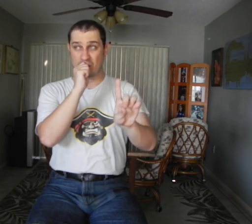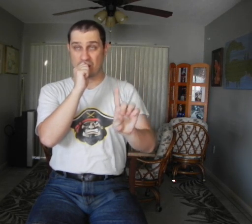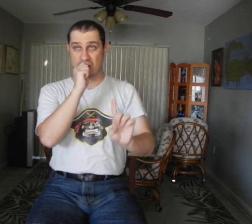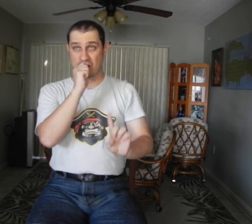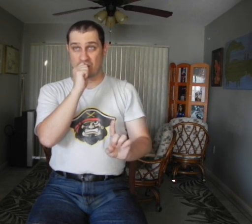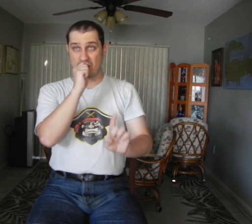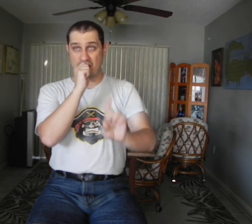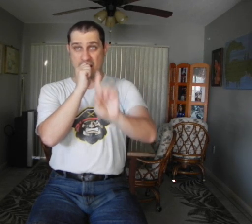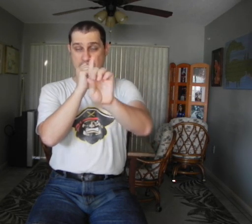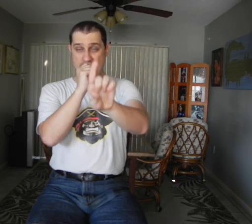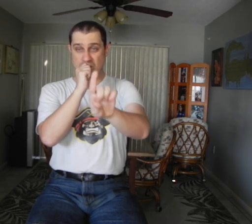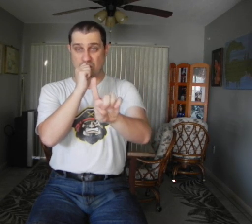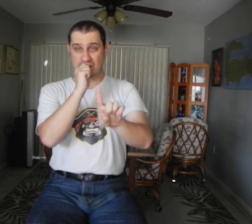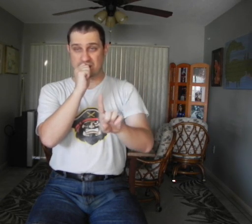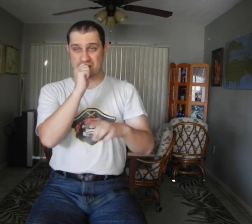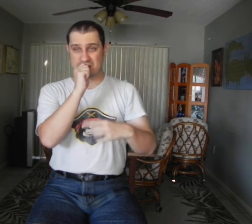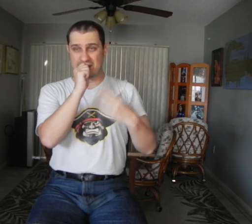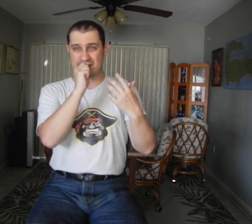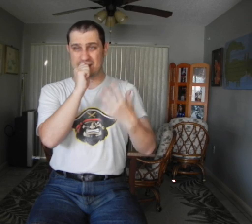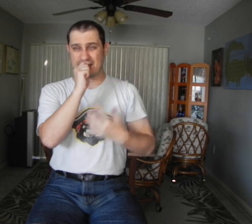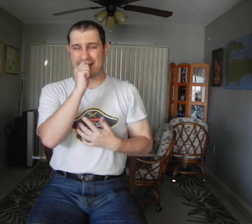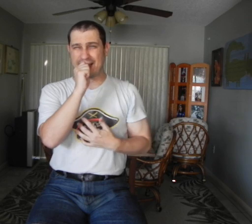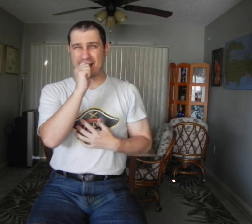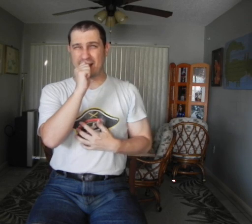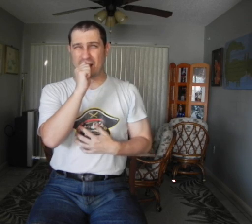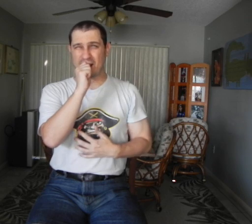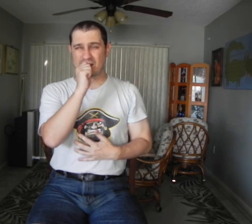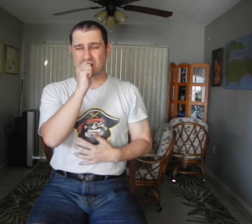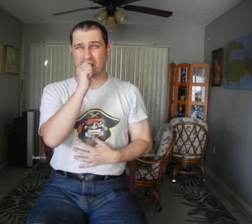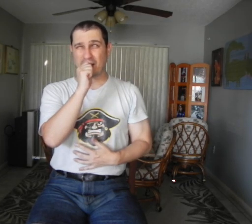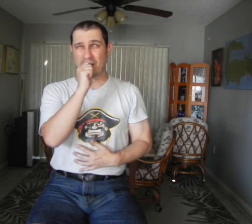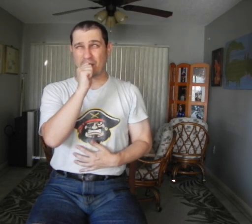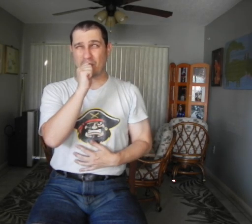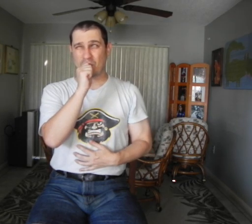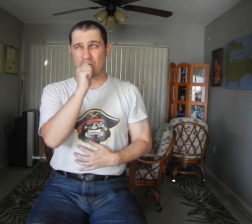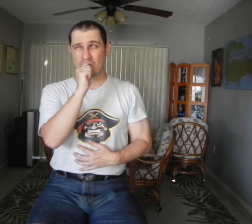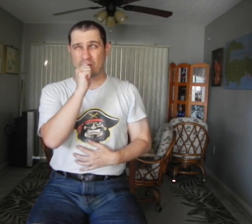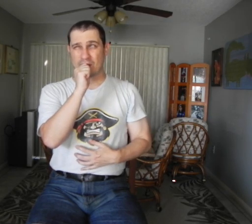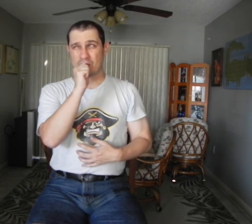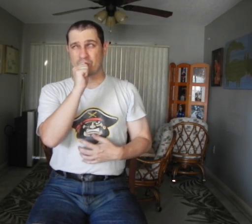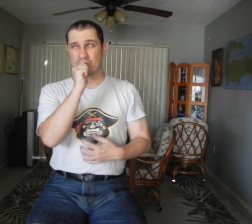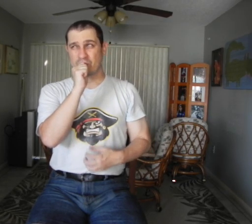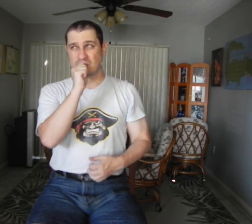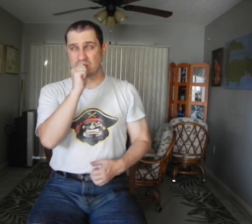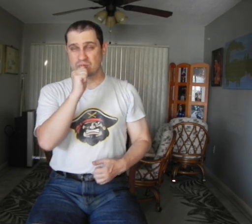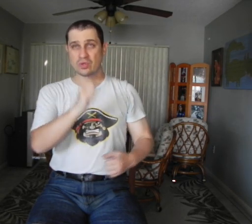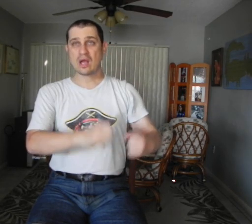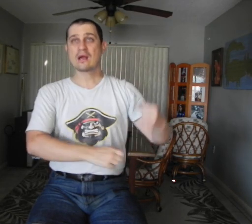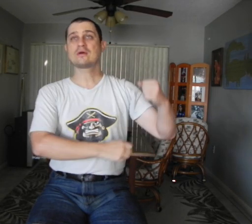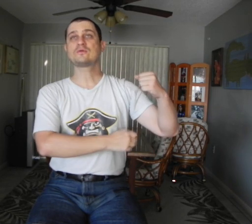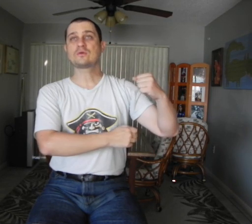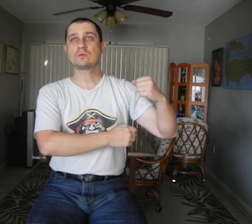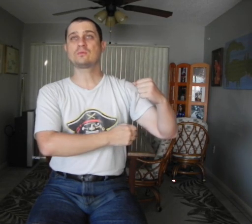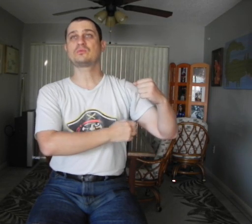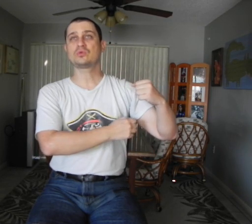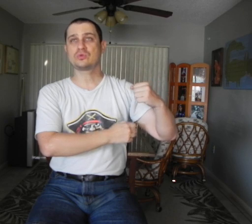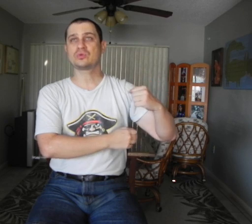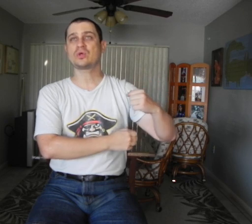I want my son There's I can hear him now No, no do you